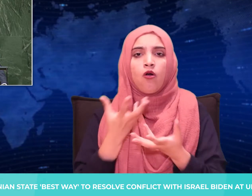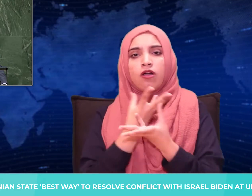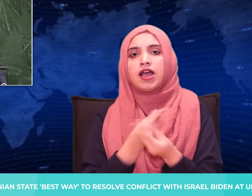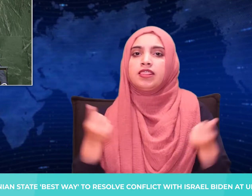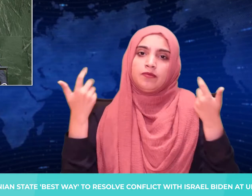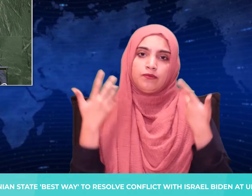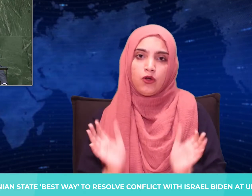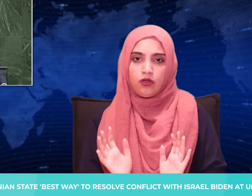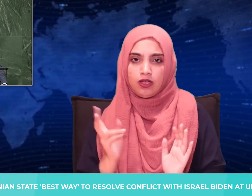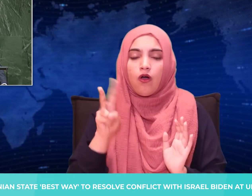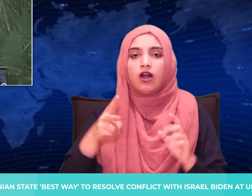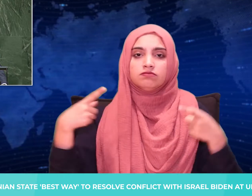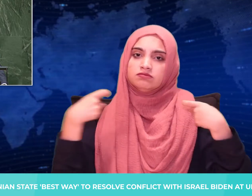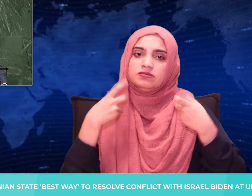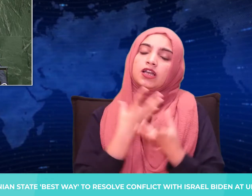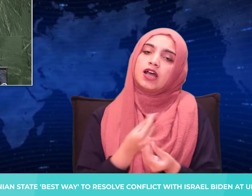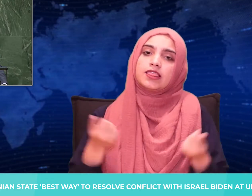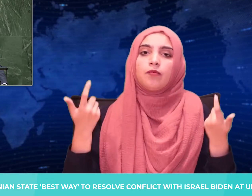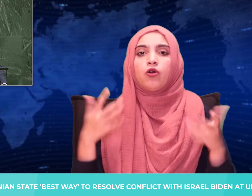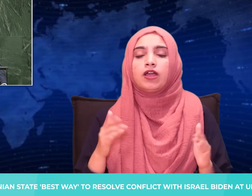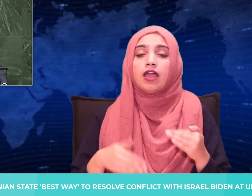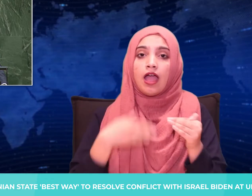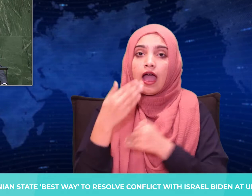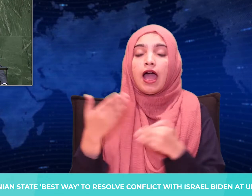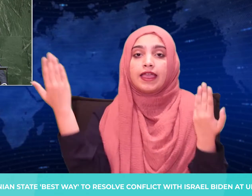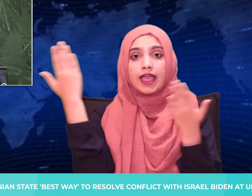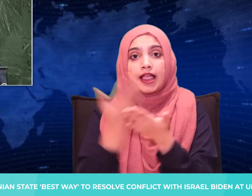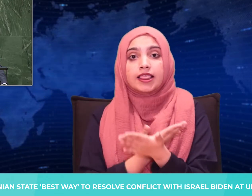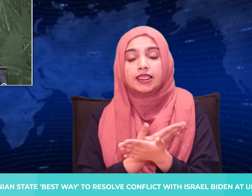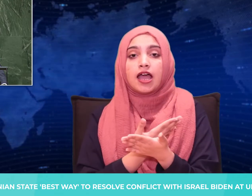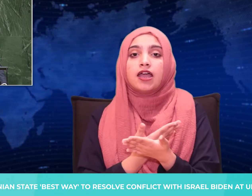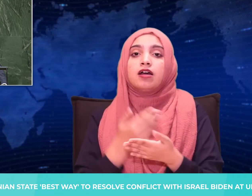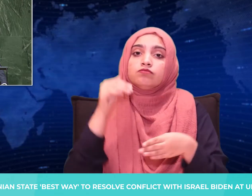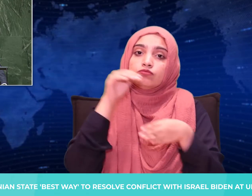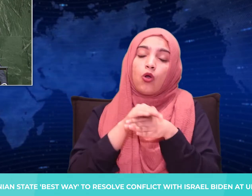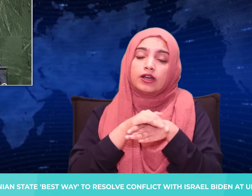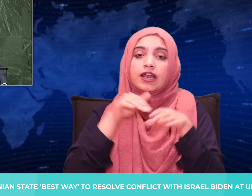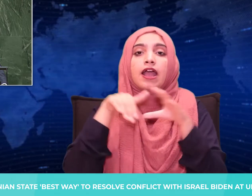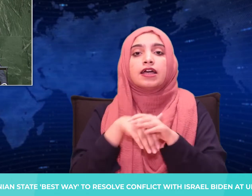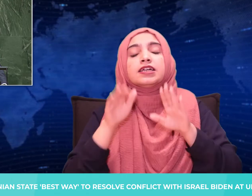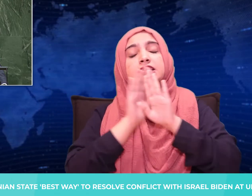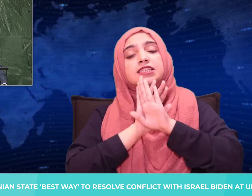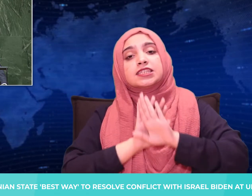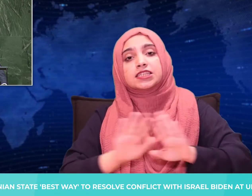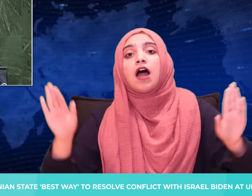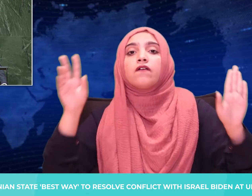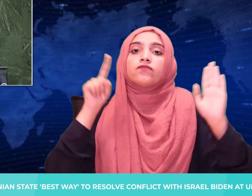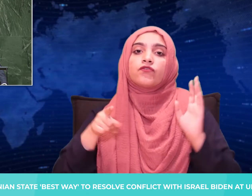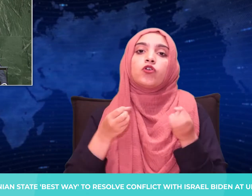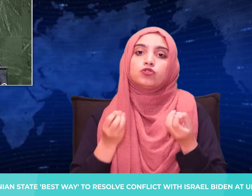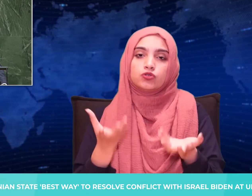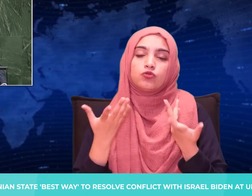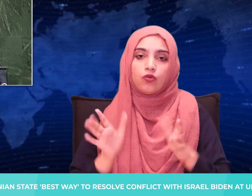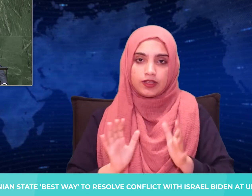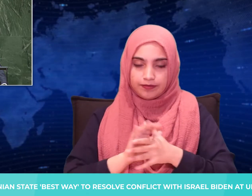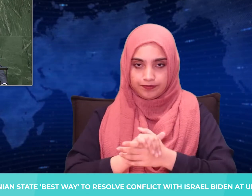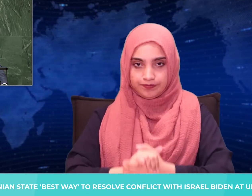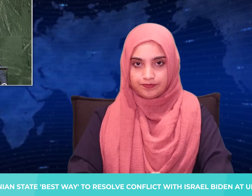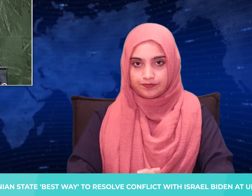We've ended 20 years of conflict in Afghanistan and as we close this era of relentless war, we're opening a new